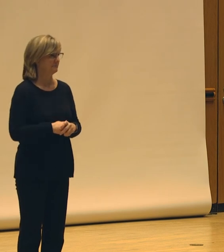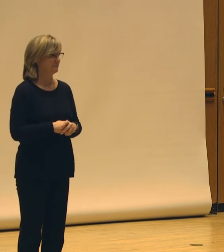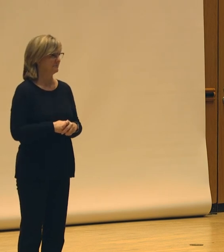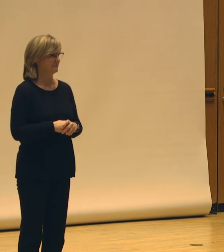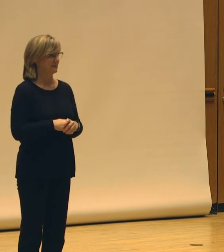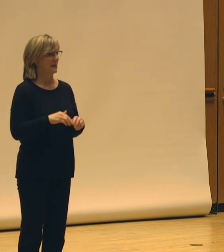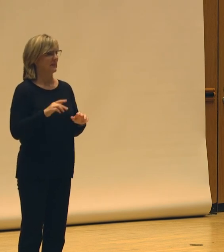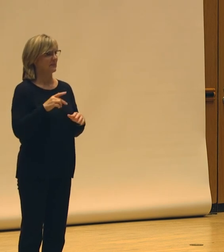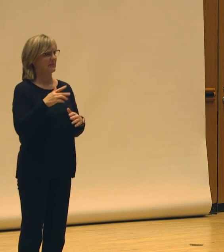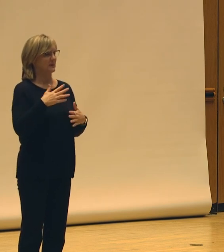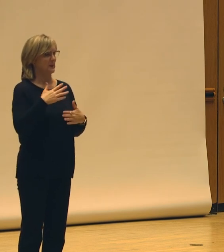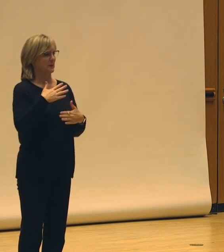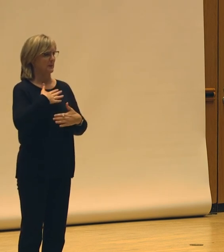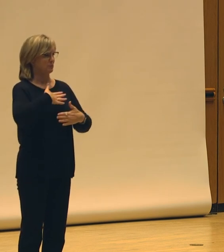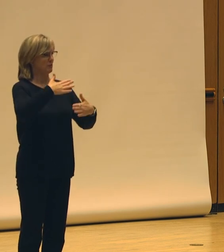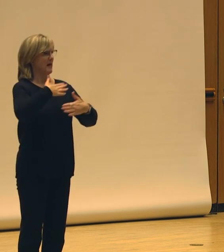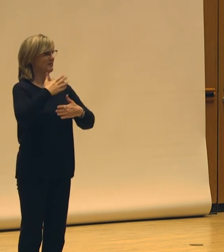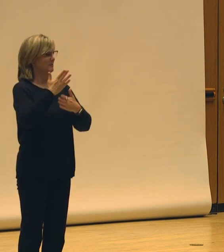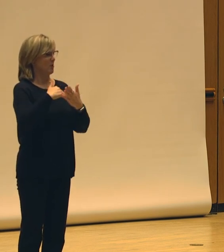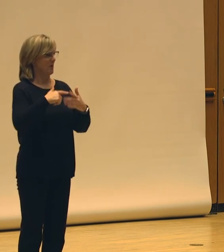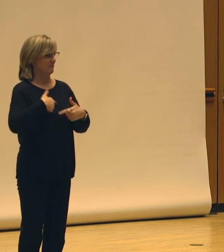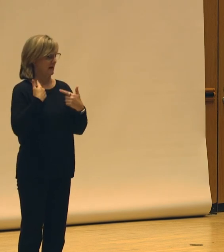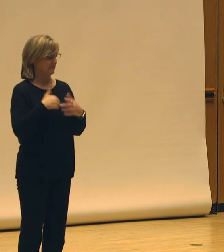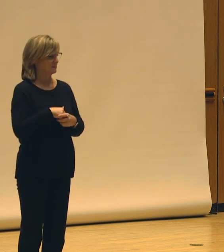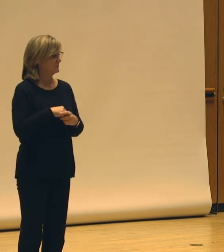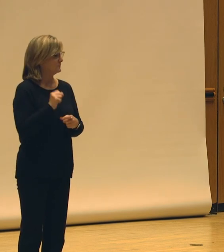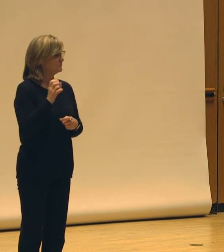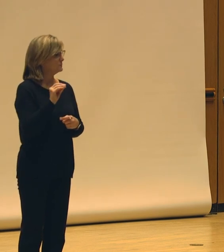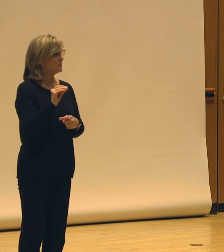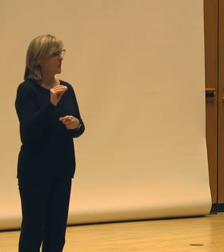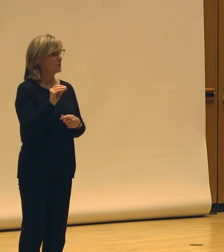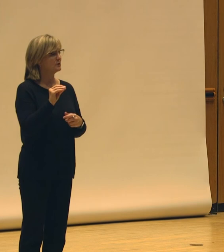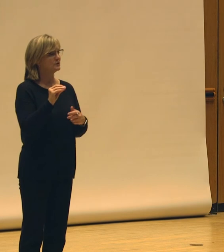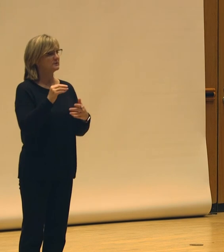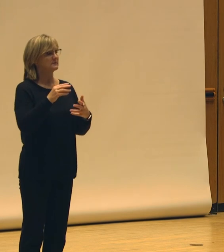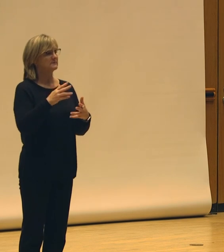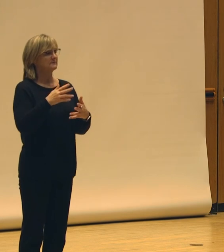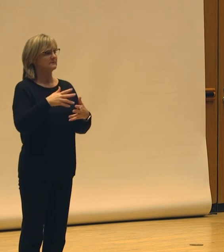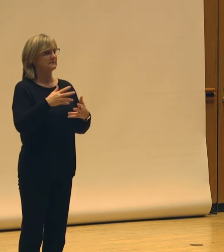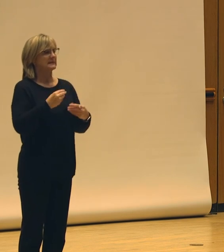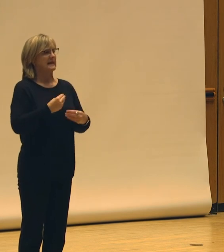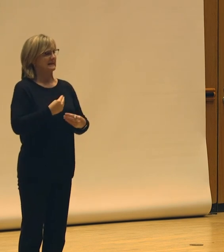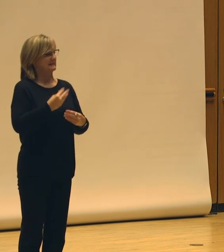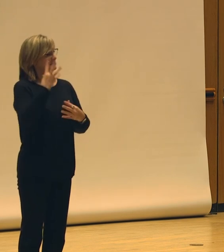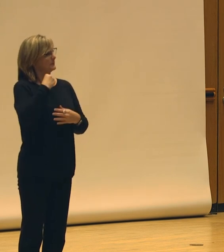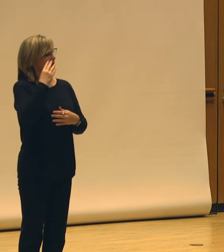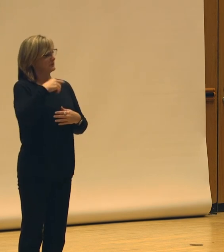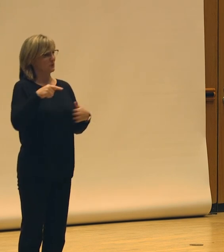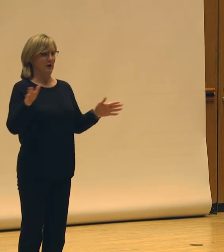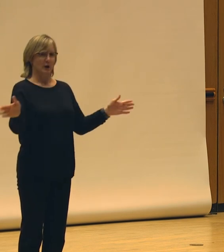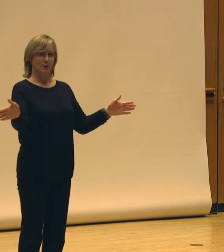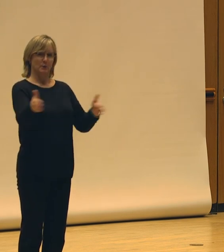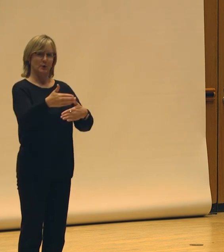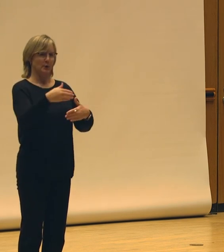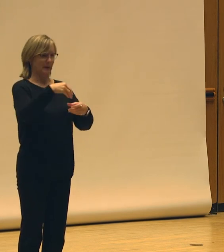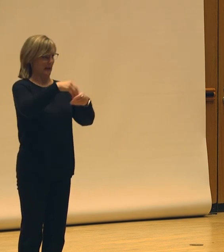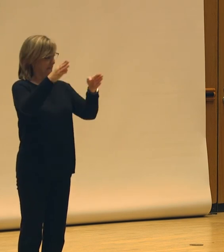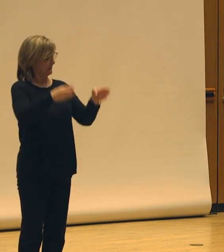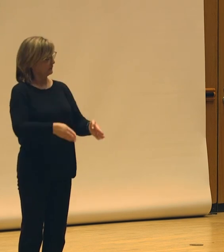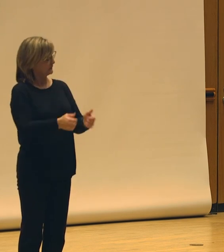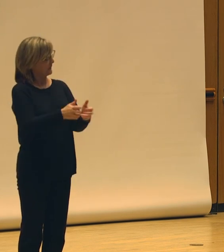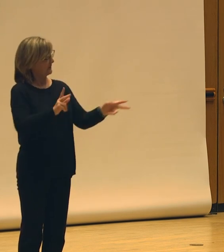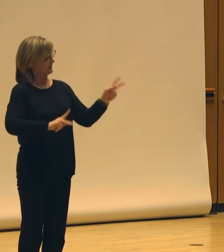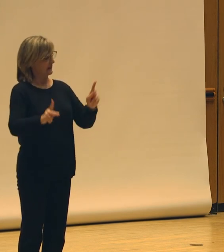is the breath part of life is aloha. So just indulging in and experiencing that we're in a room in person with